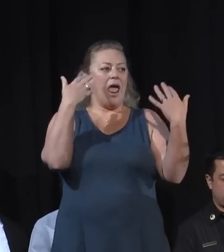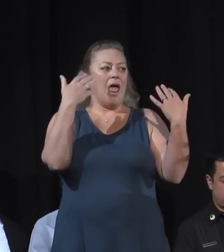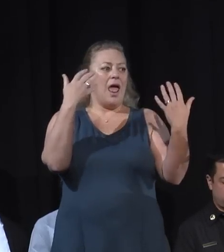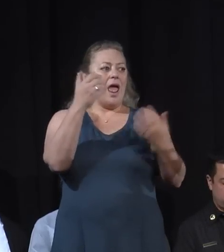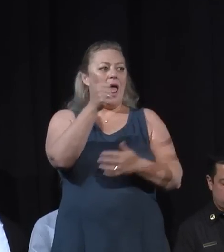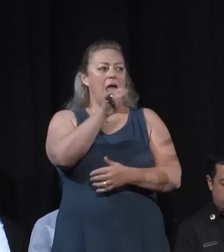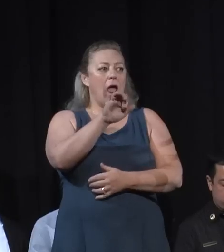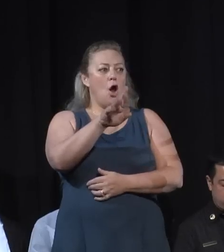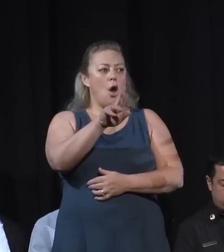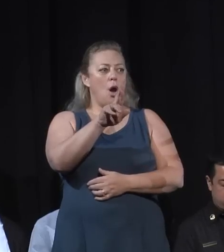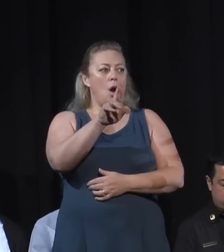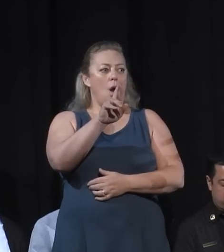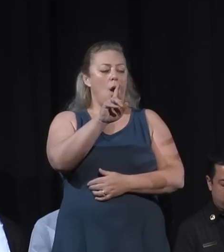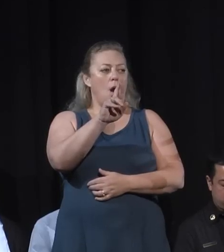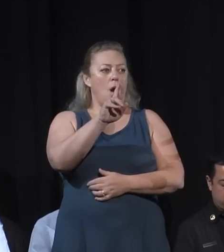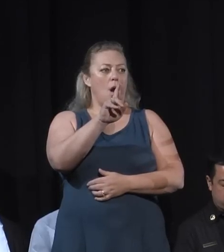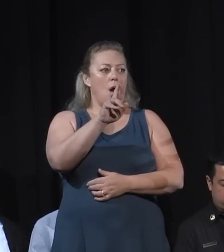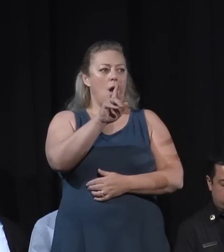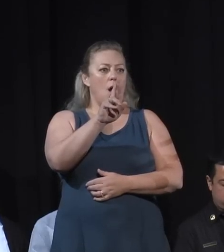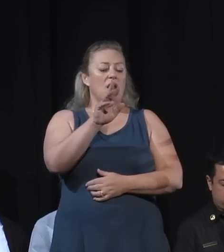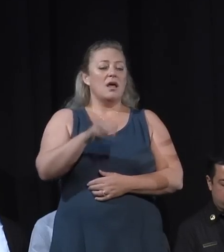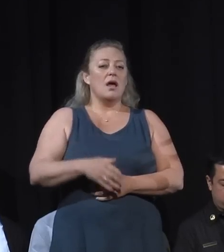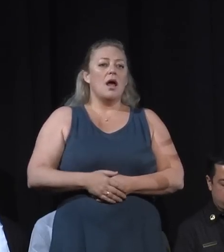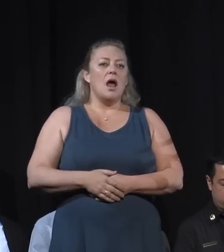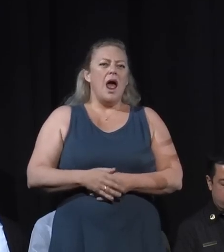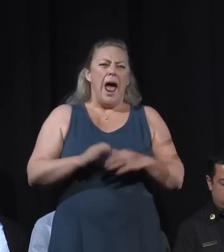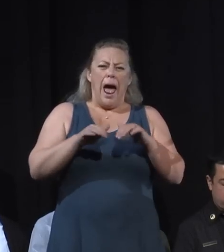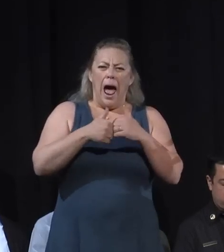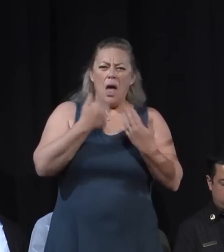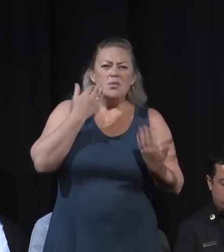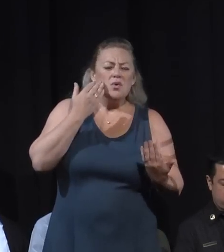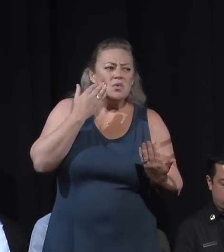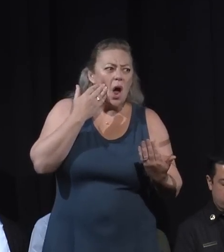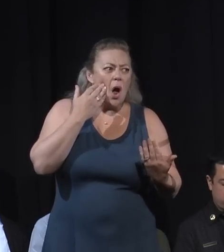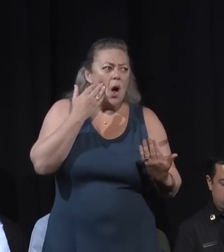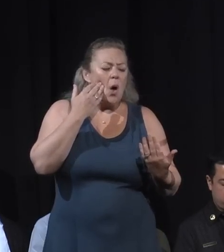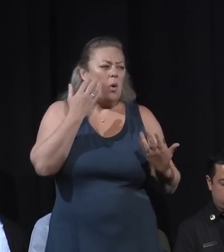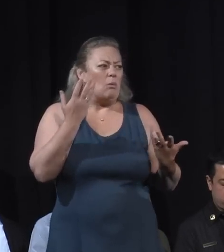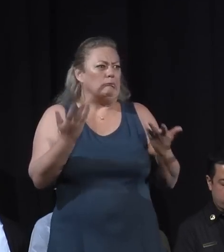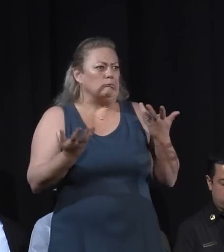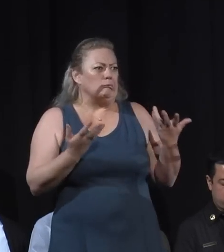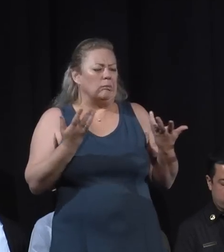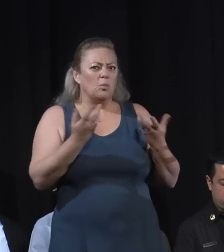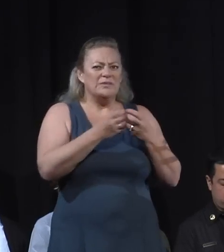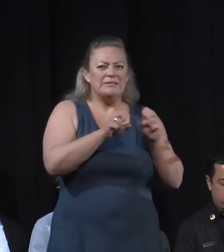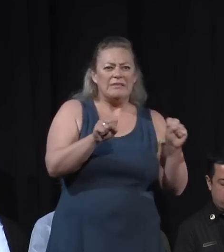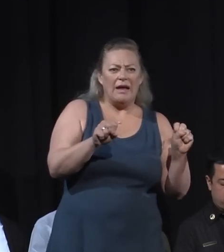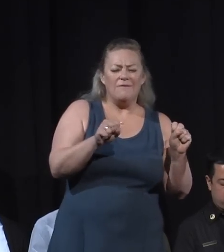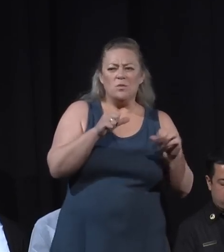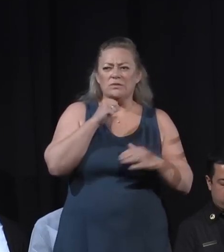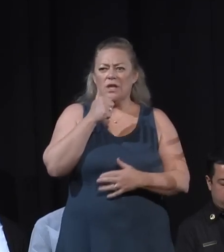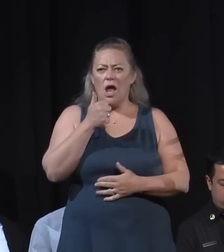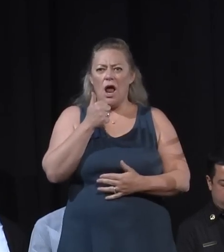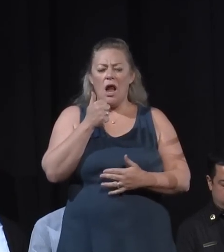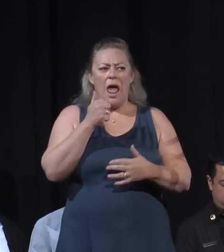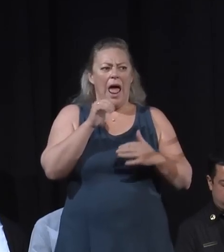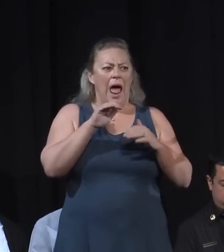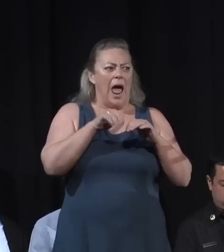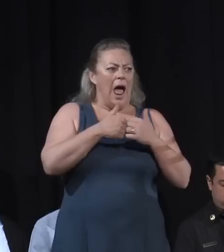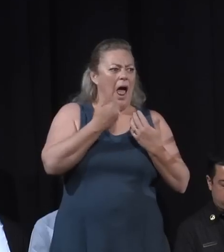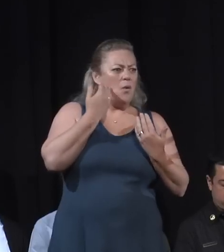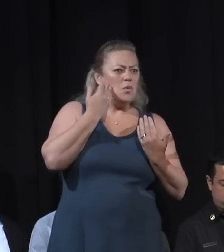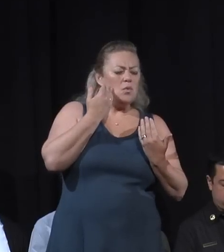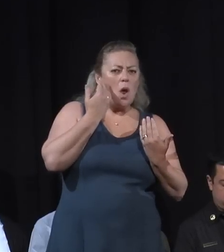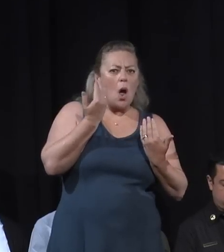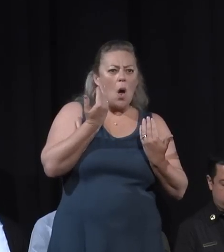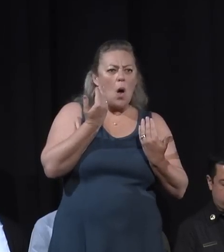question, but it's probably the thing to walk away with. How do you know when you're in a fire-impacted, poor air quality area?